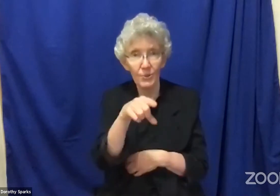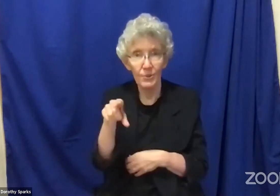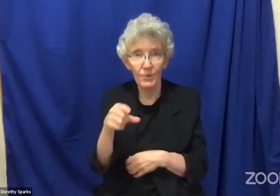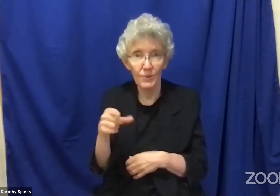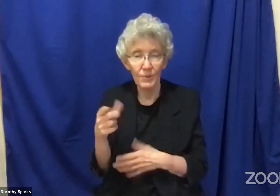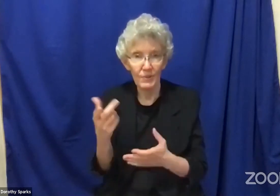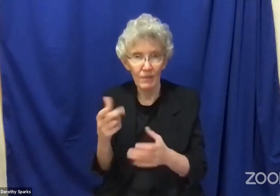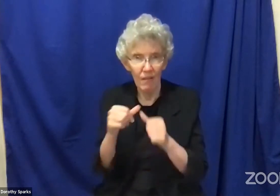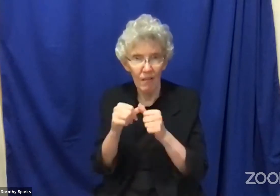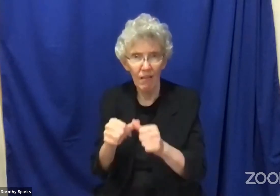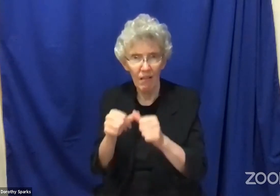another.